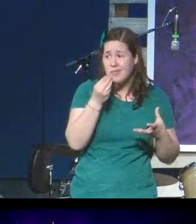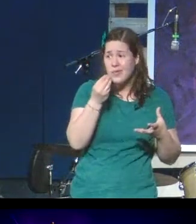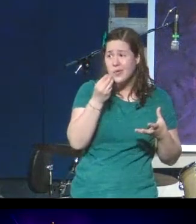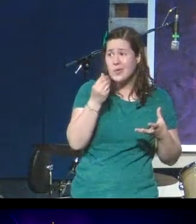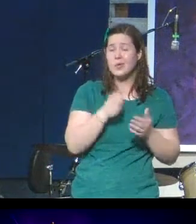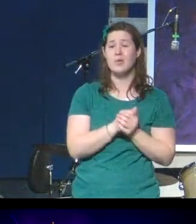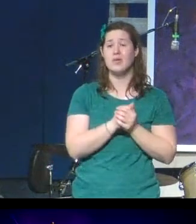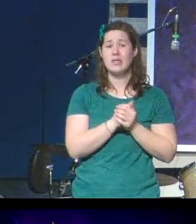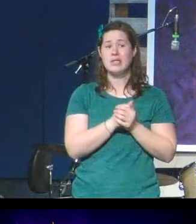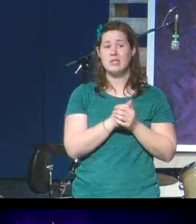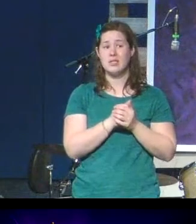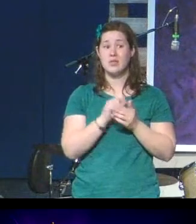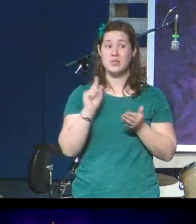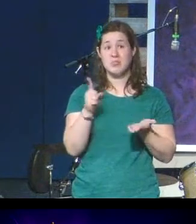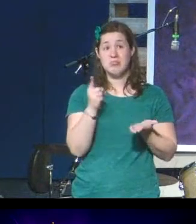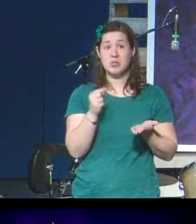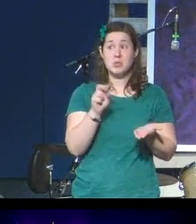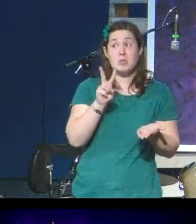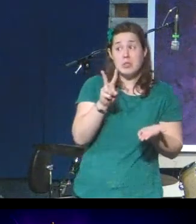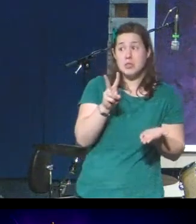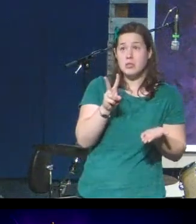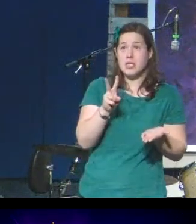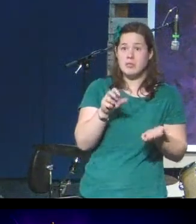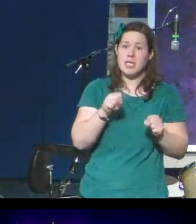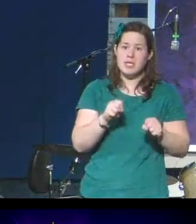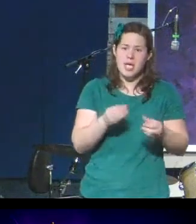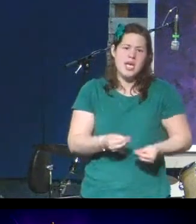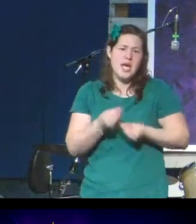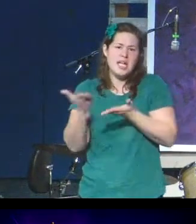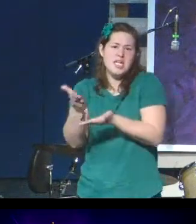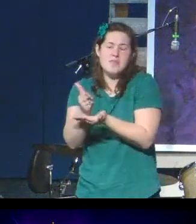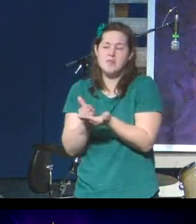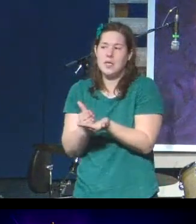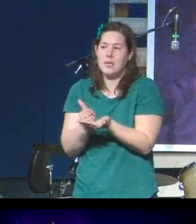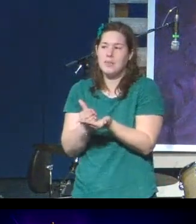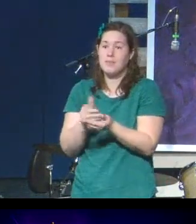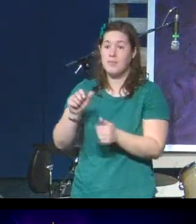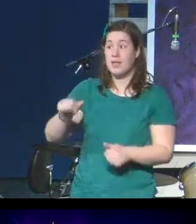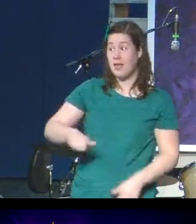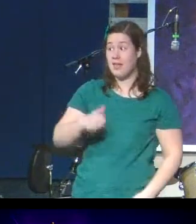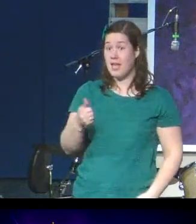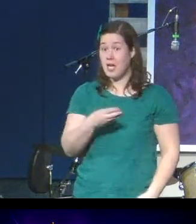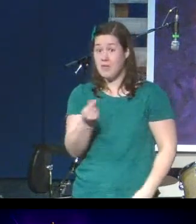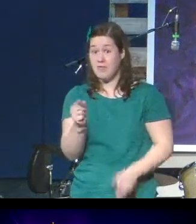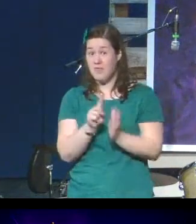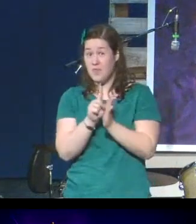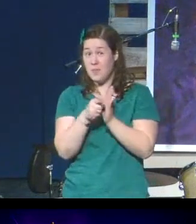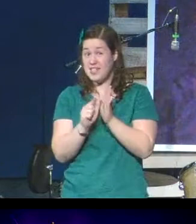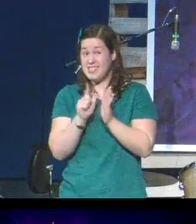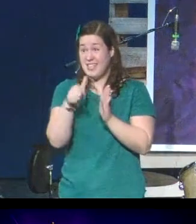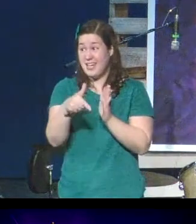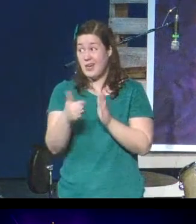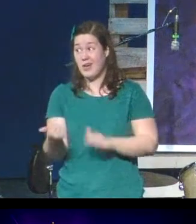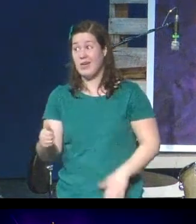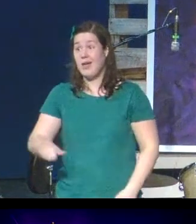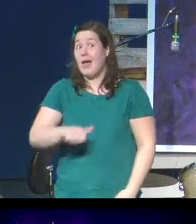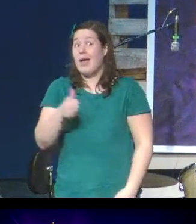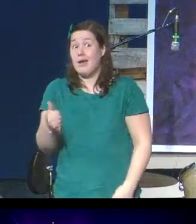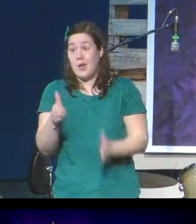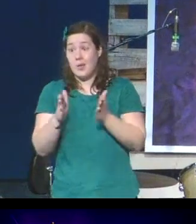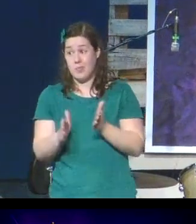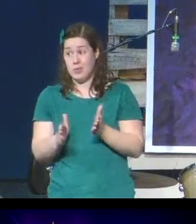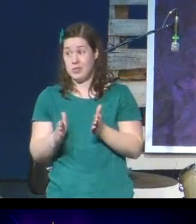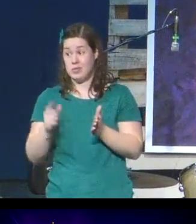wrap you up a little something. And then a few minutes later, another person comes, wanting to know if they can have something